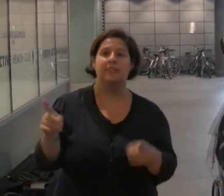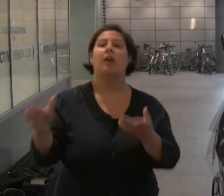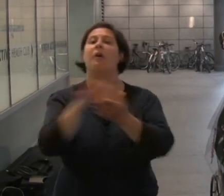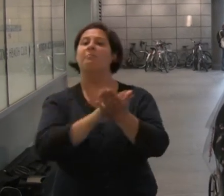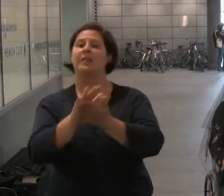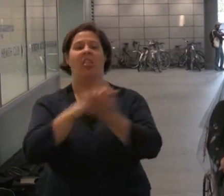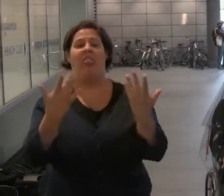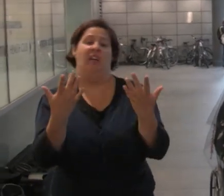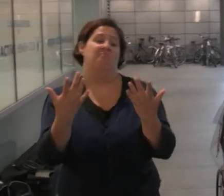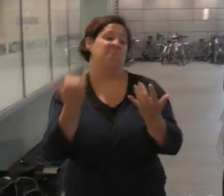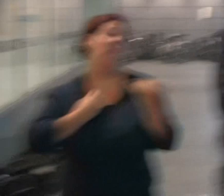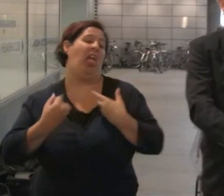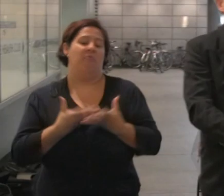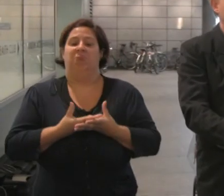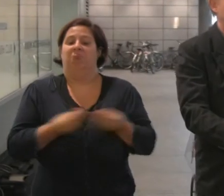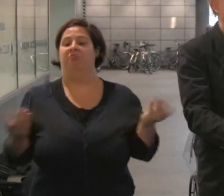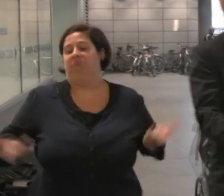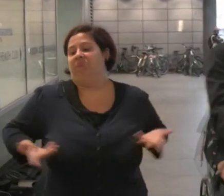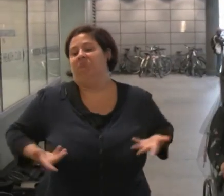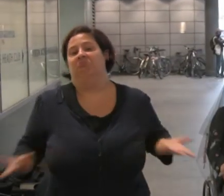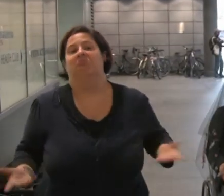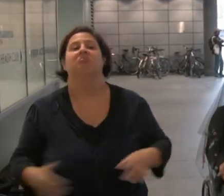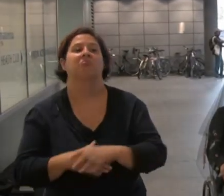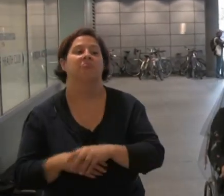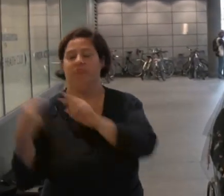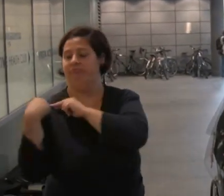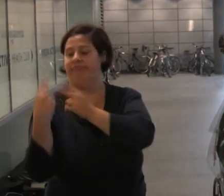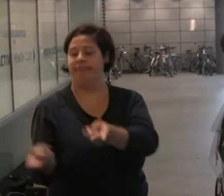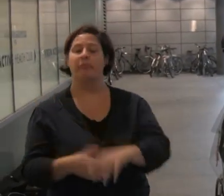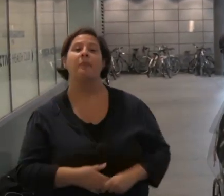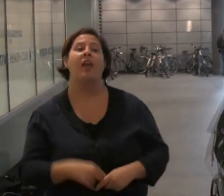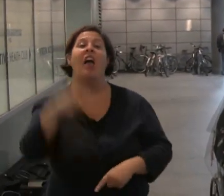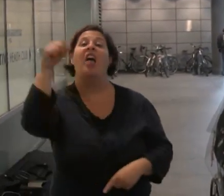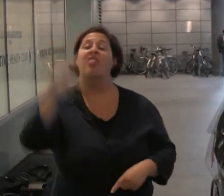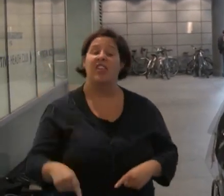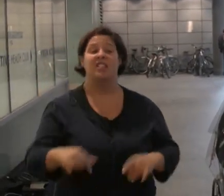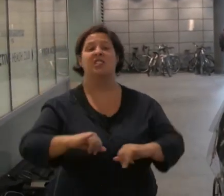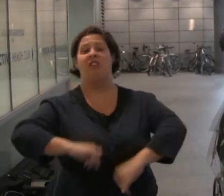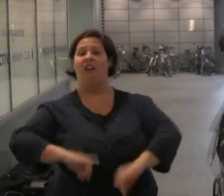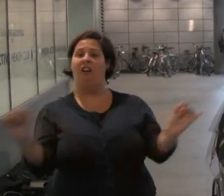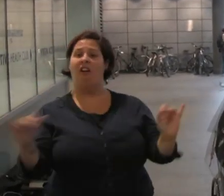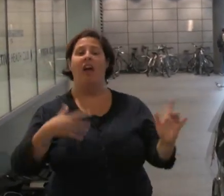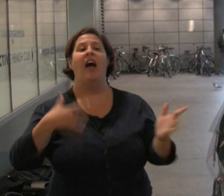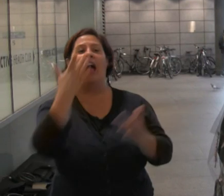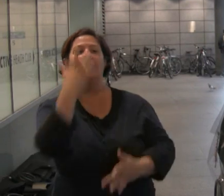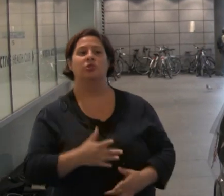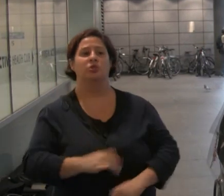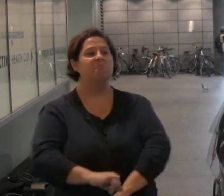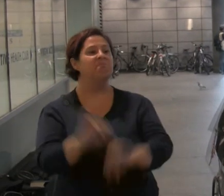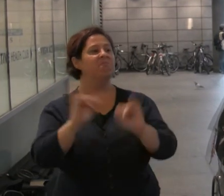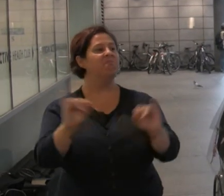they can absolve themselves of all blame. This callous, self-serving attitude is appalling.